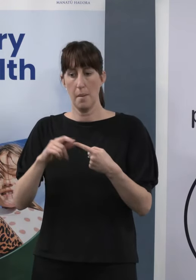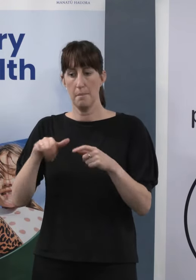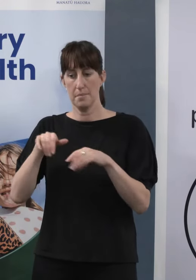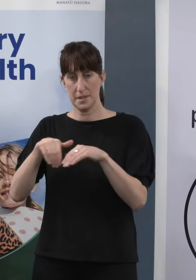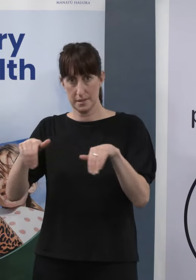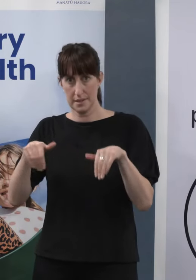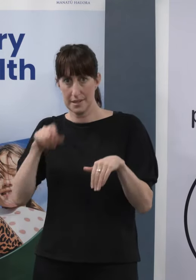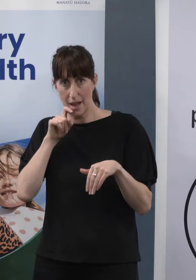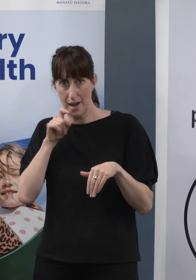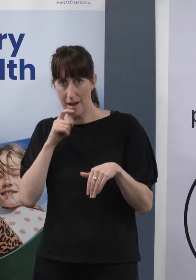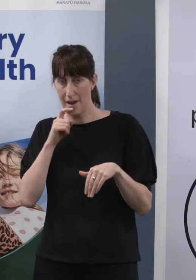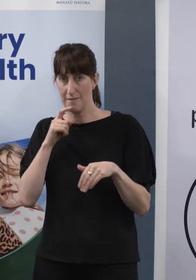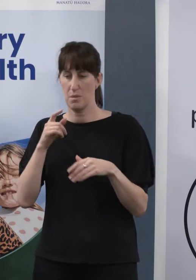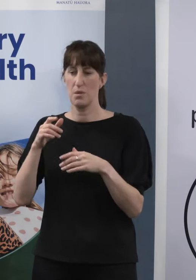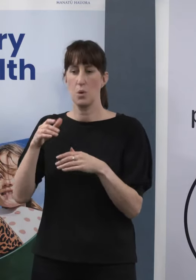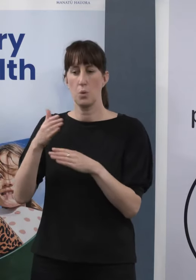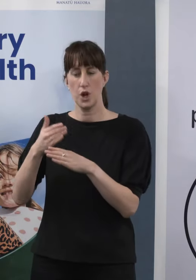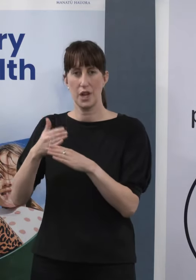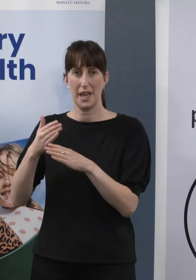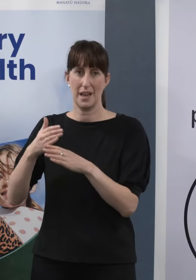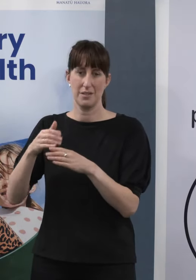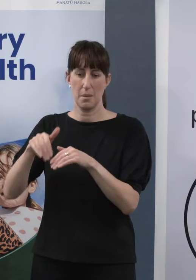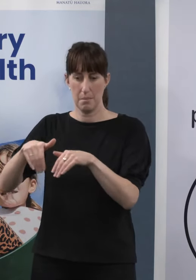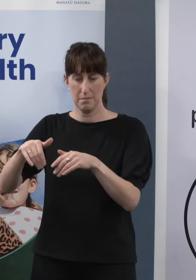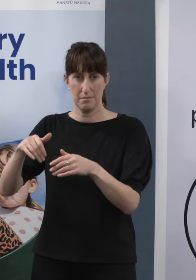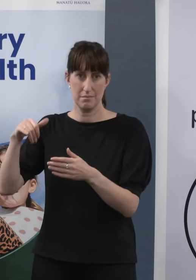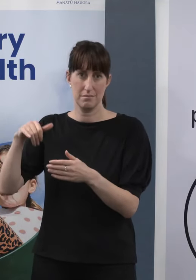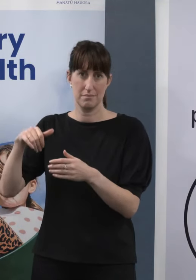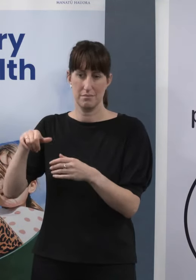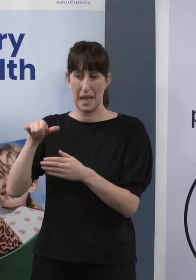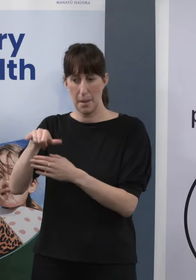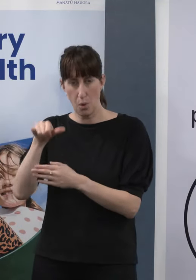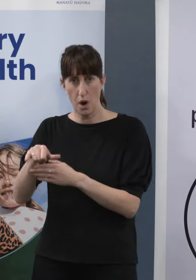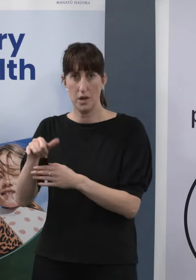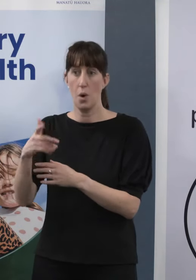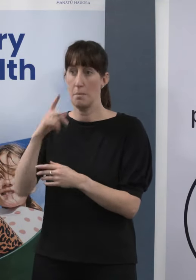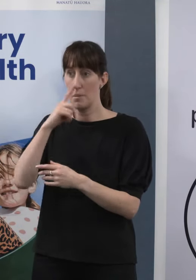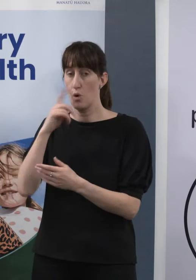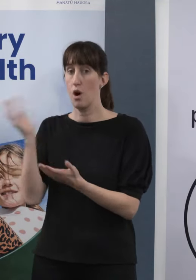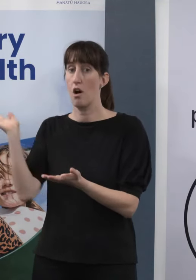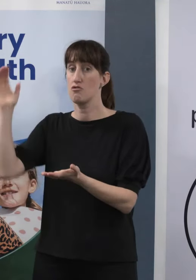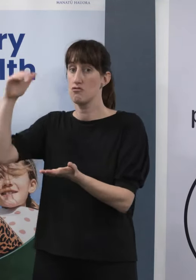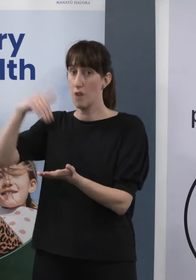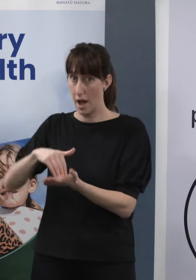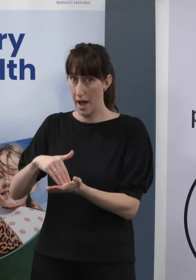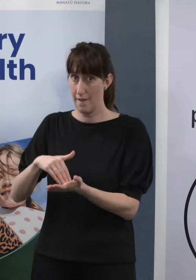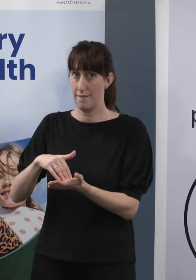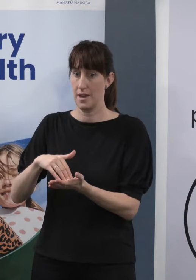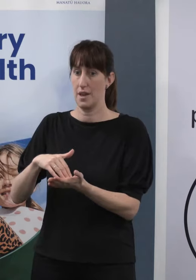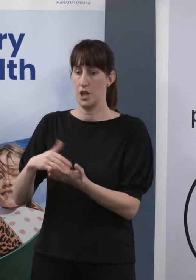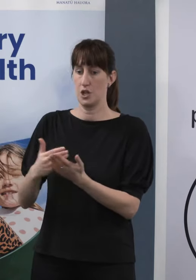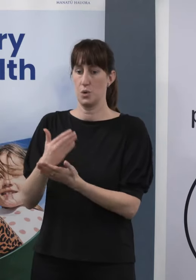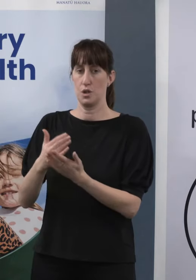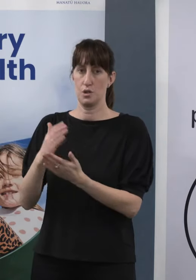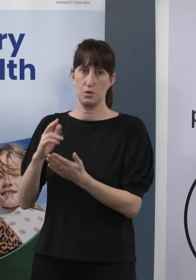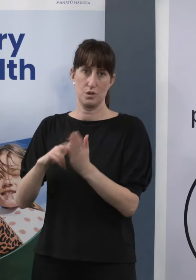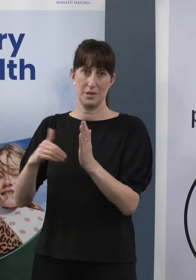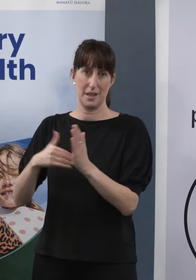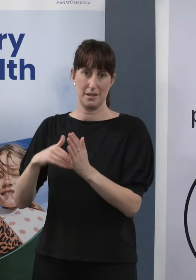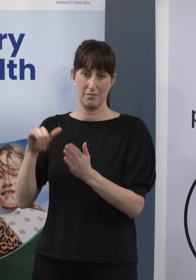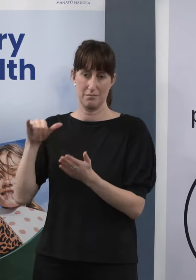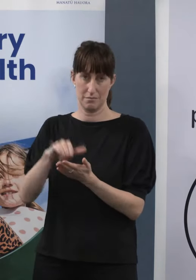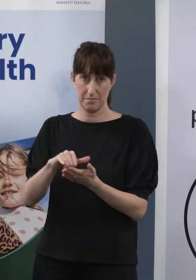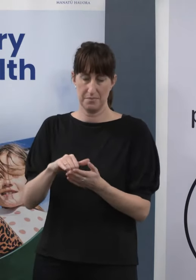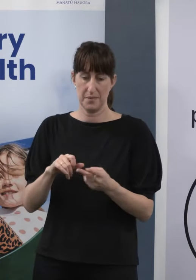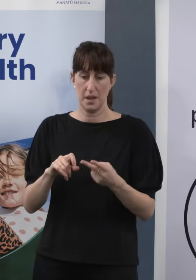test to get a PCR test. We're asking our labs to identify all those people and send all those samples to ESR for